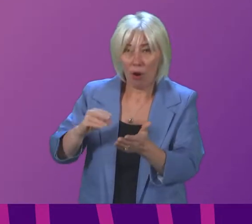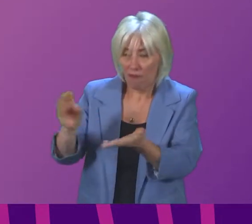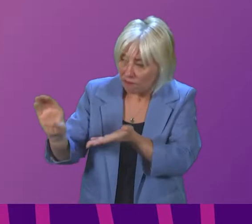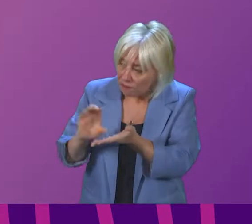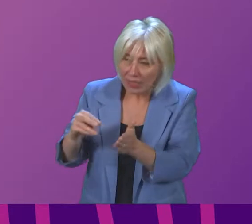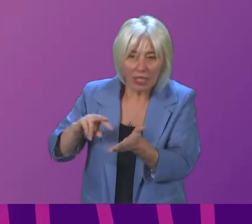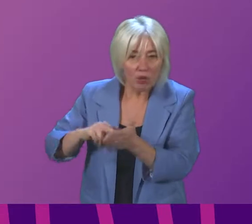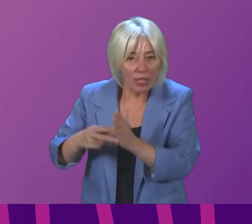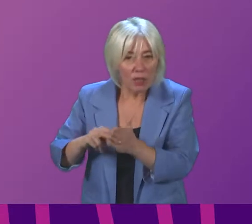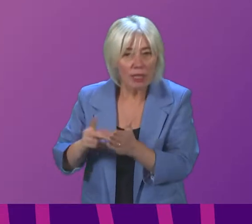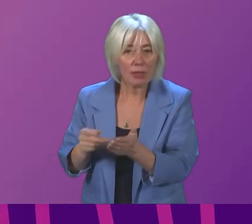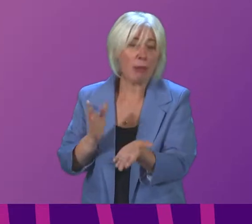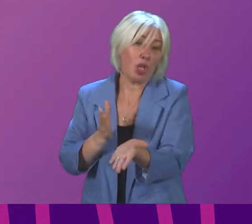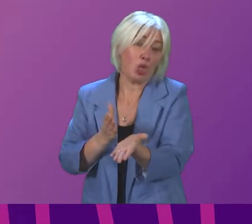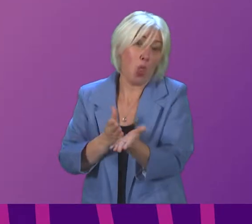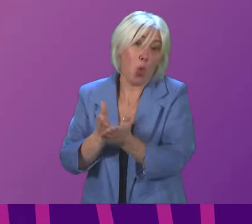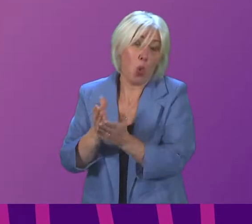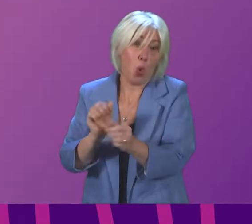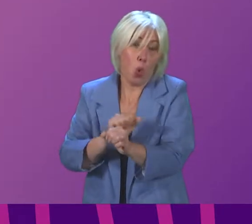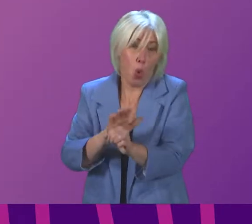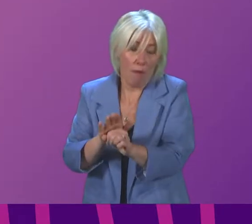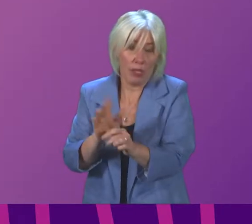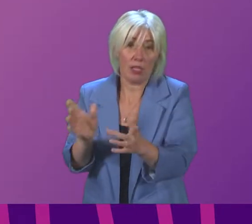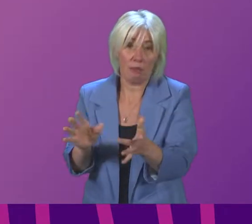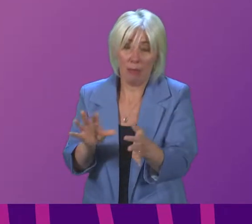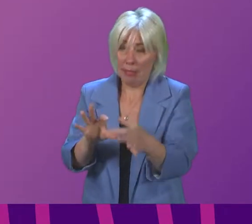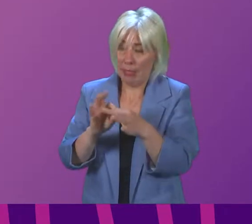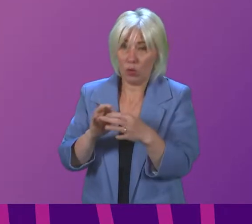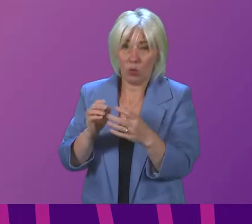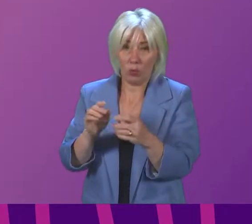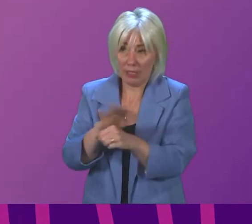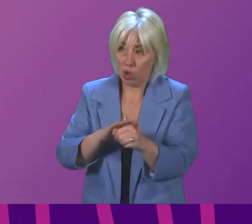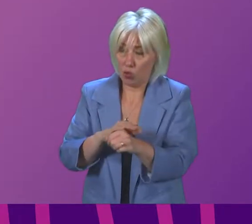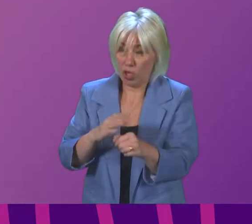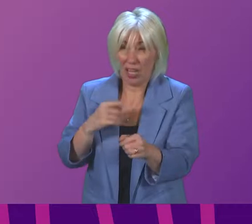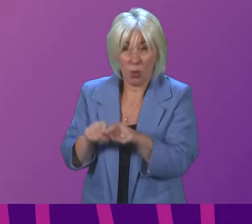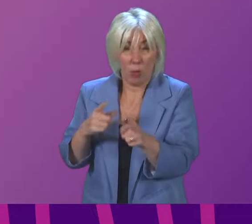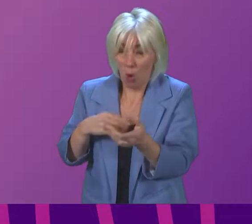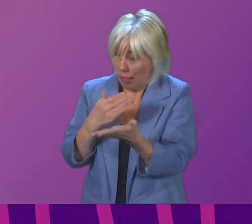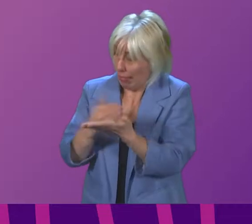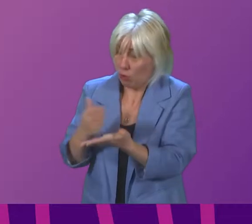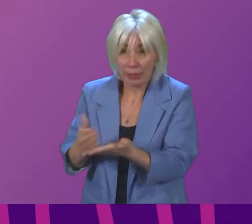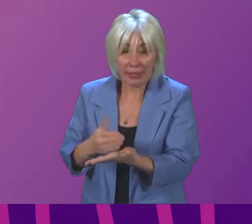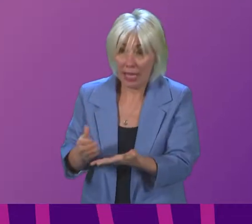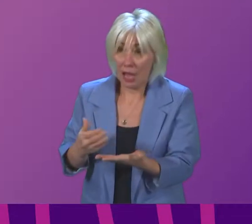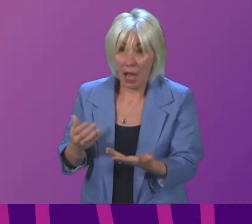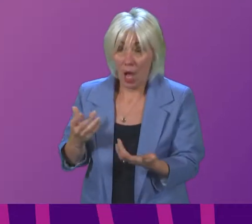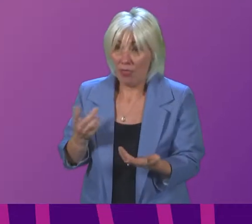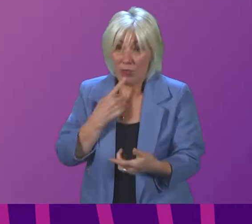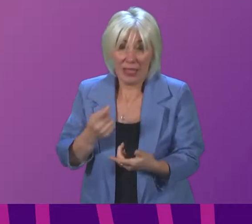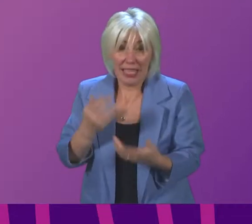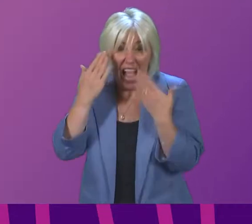that even if just in the Covid context are more appropriate to the situation we face and for as much clarity as possible I am not going to repeat what I said about not knowing the detail of